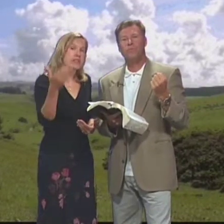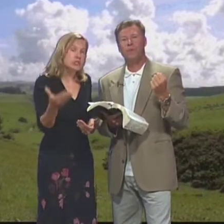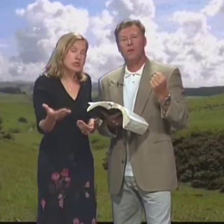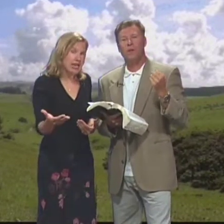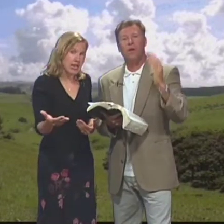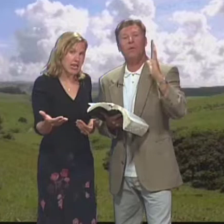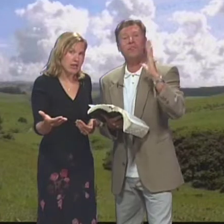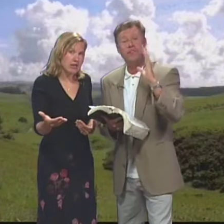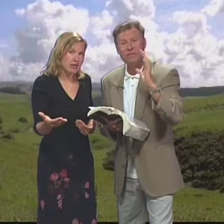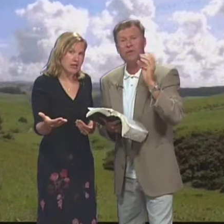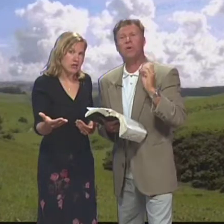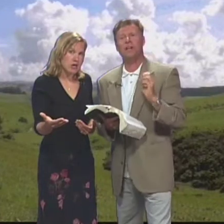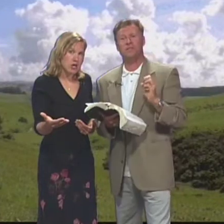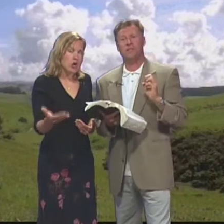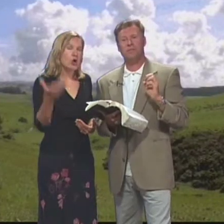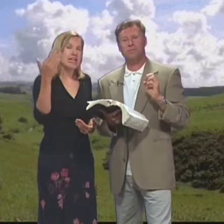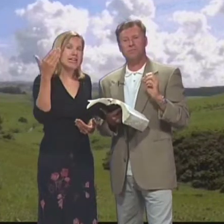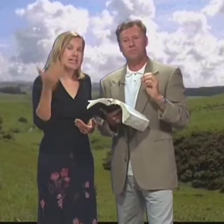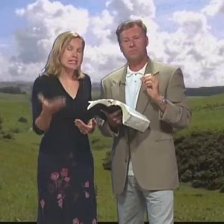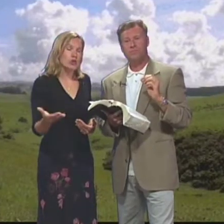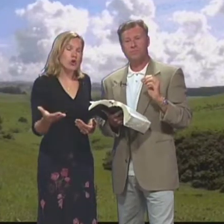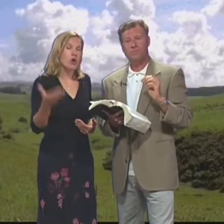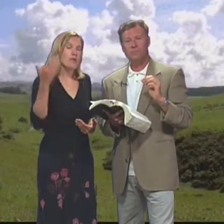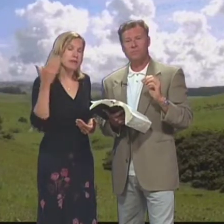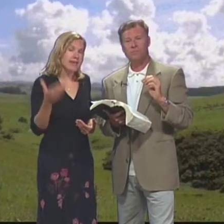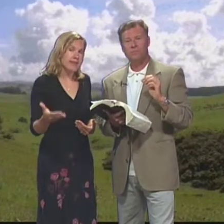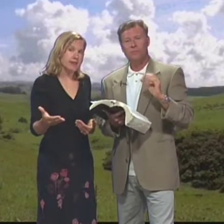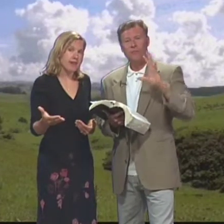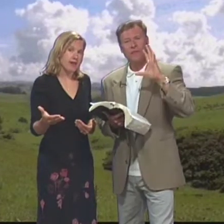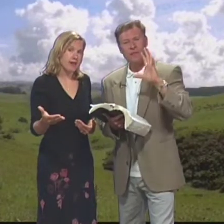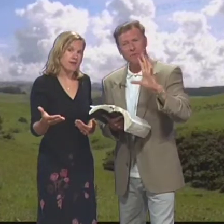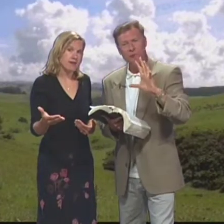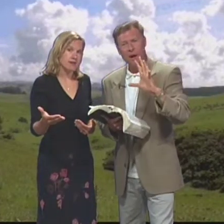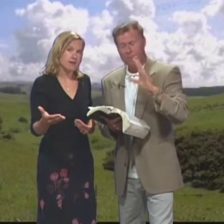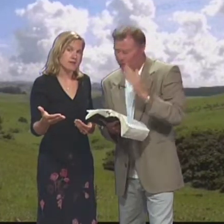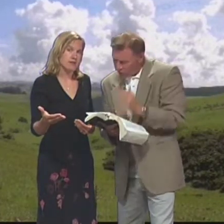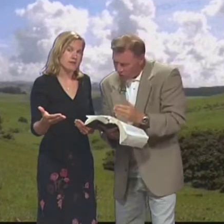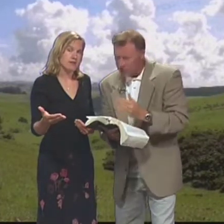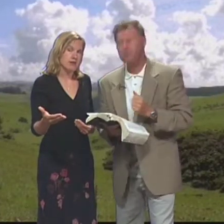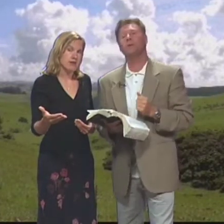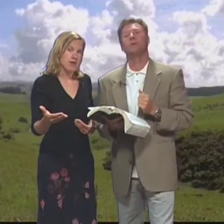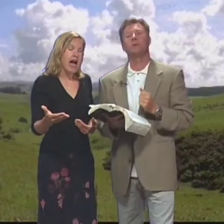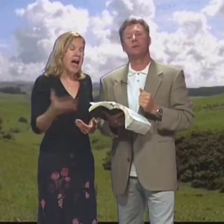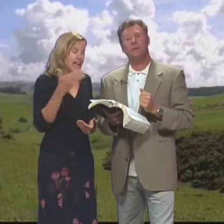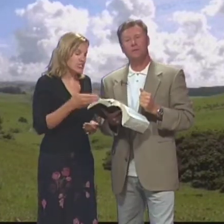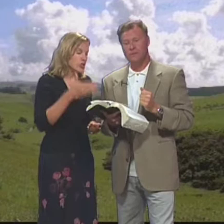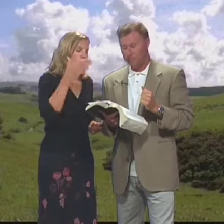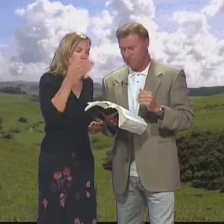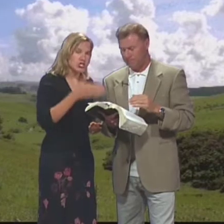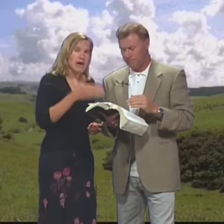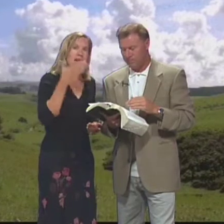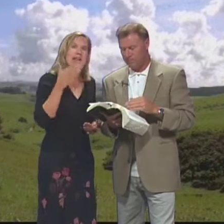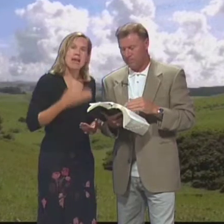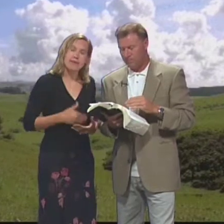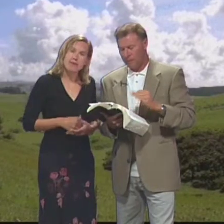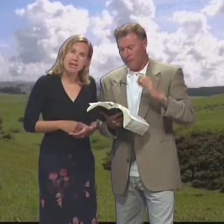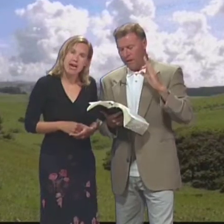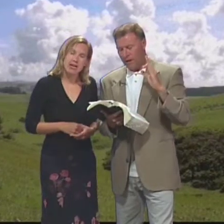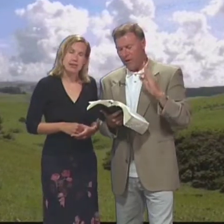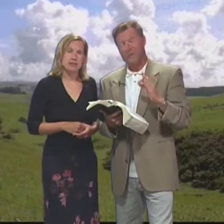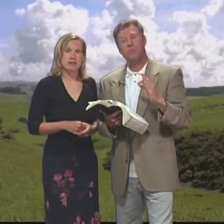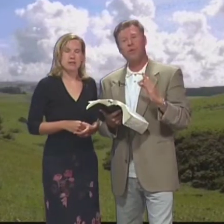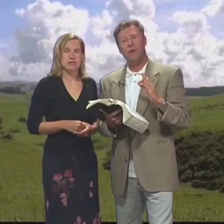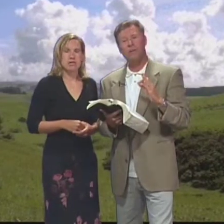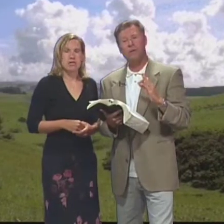personal With the living Christ Con el Cristo viviente That's what the Bible Calls us to A eso nos llama La